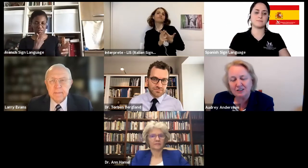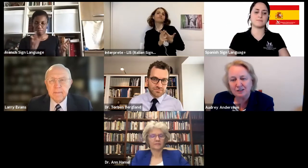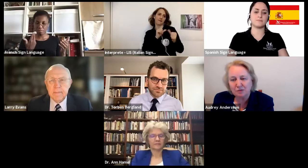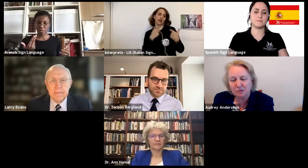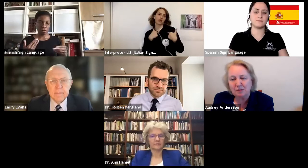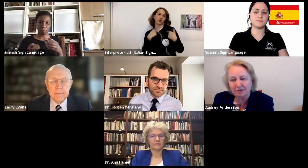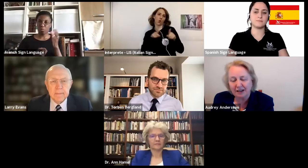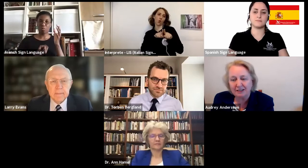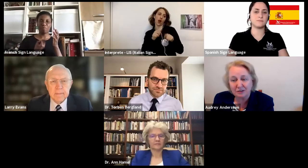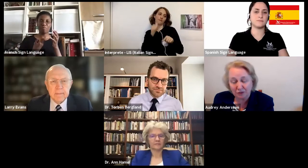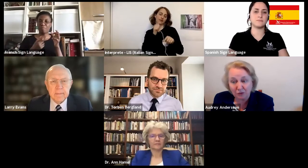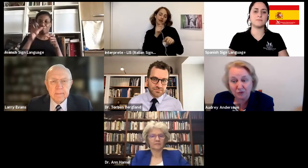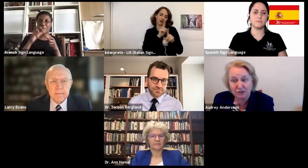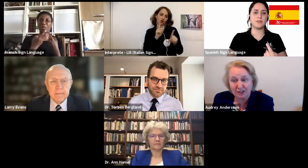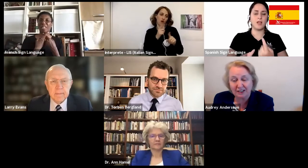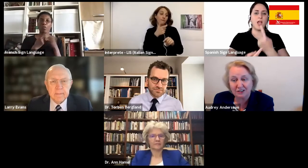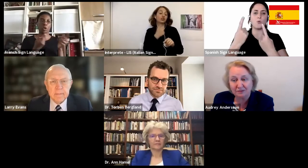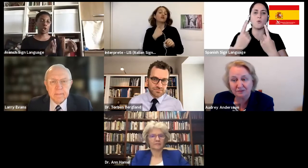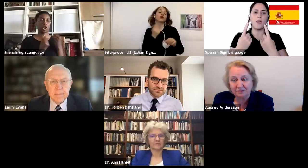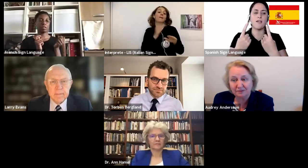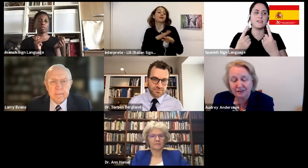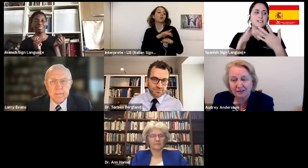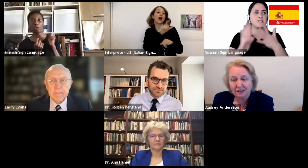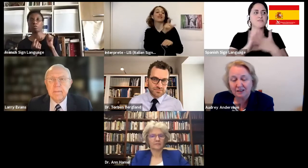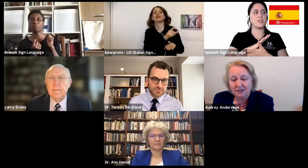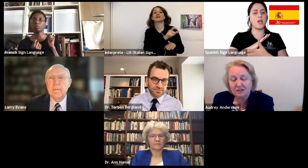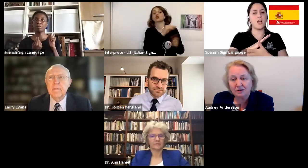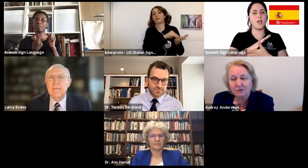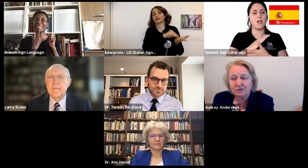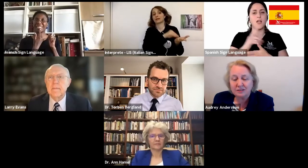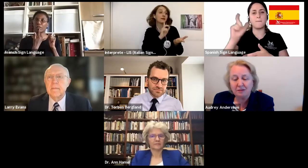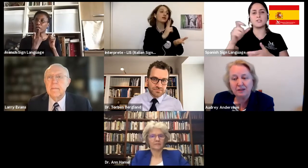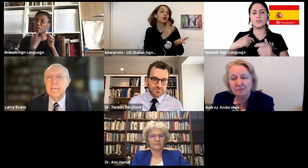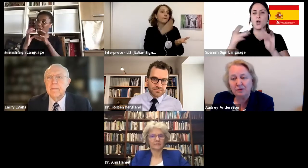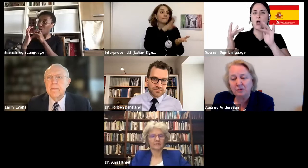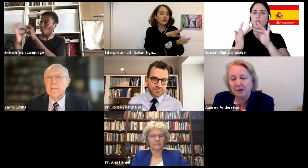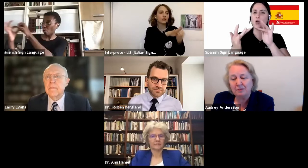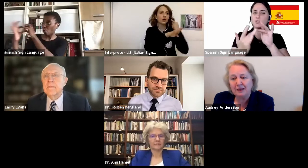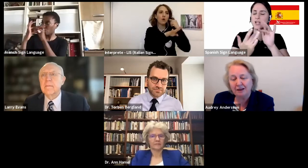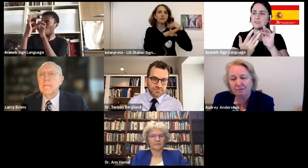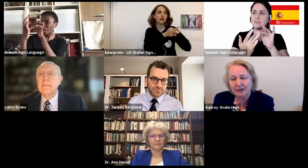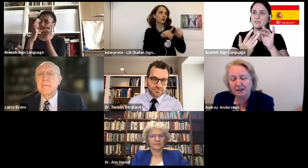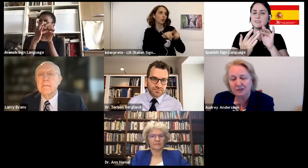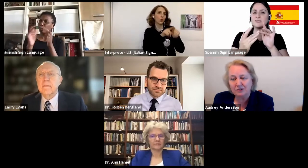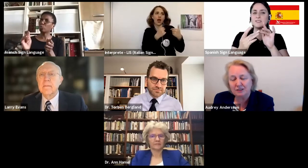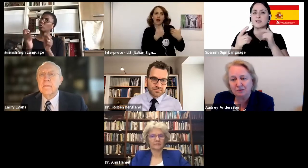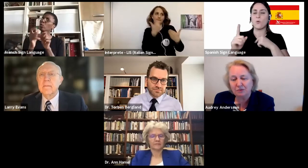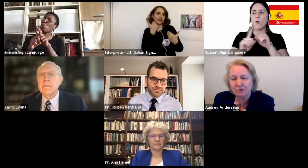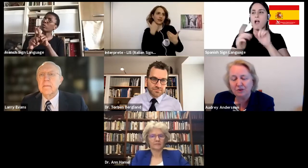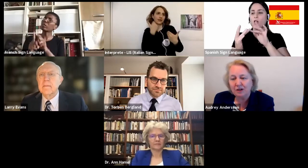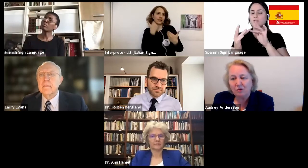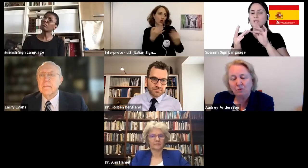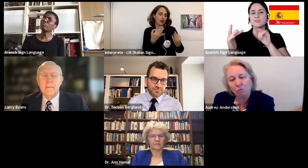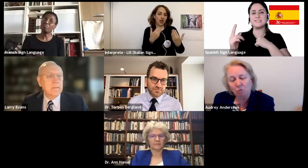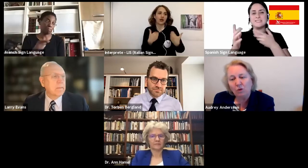our relationships with people around us will also change. So some people who maybe have been close to us